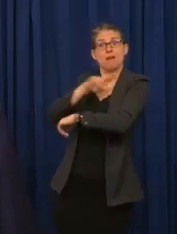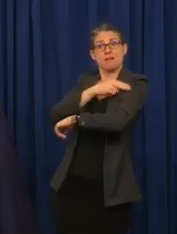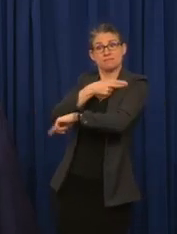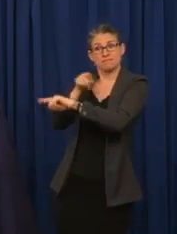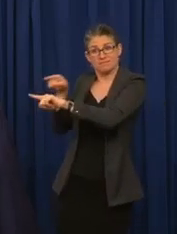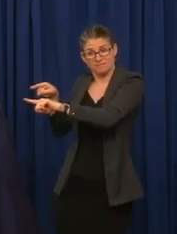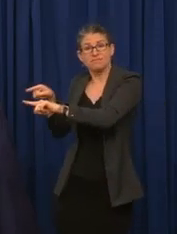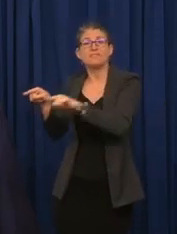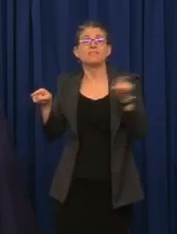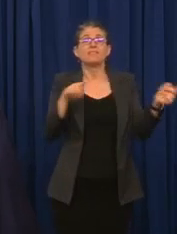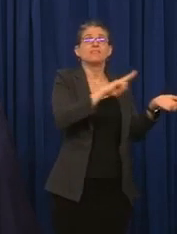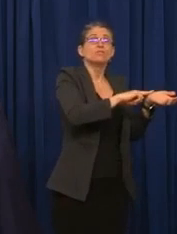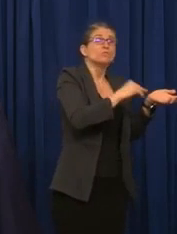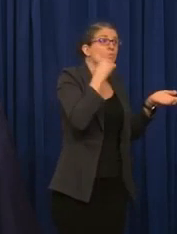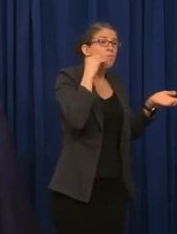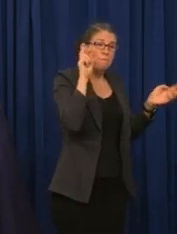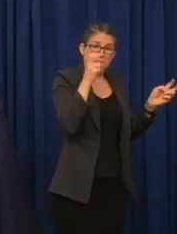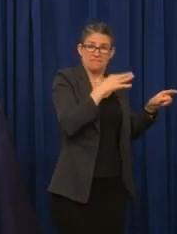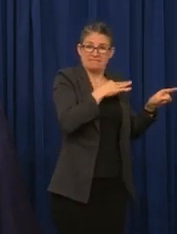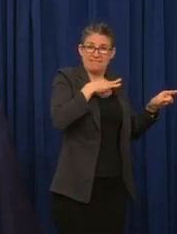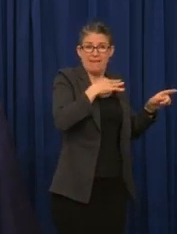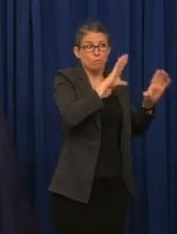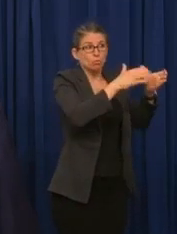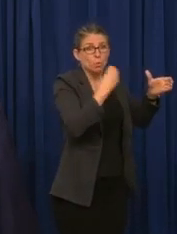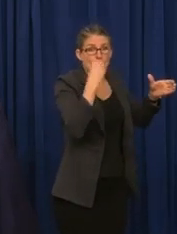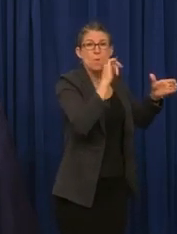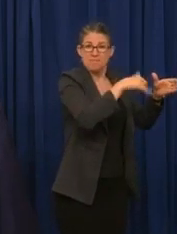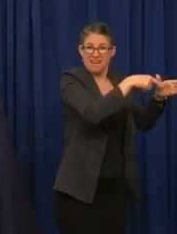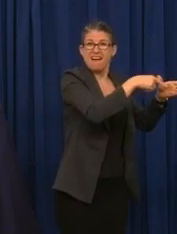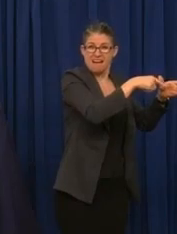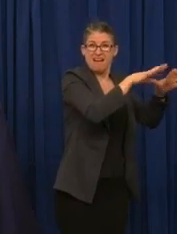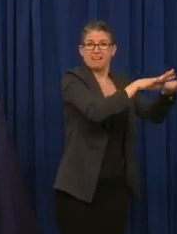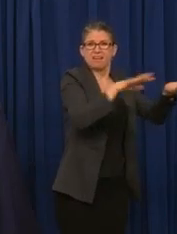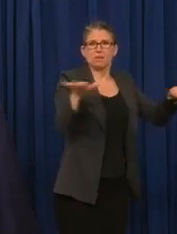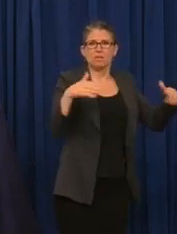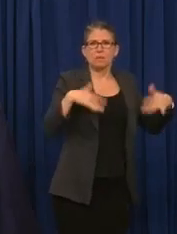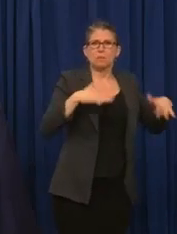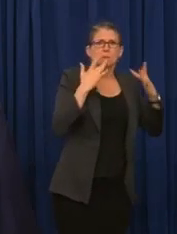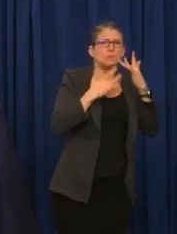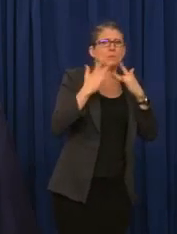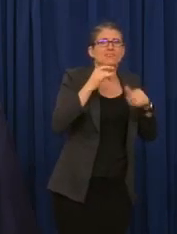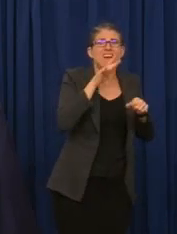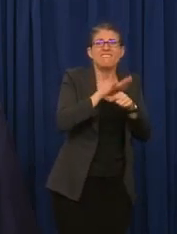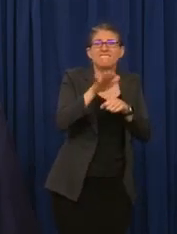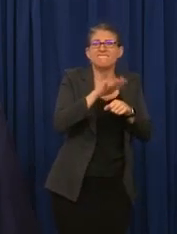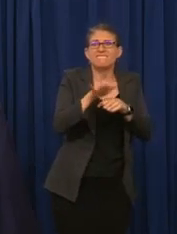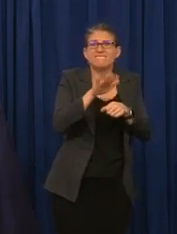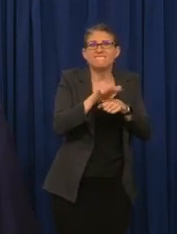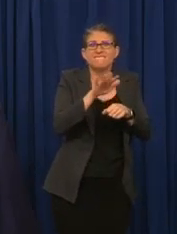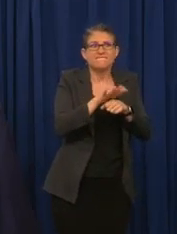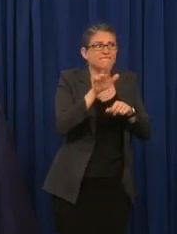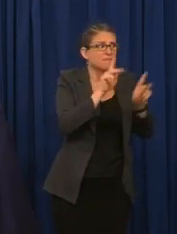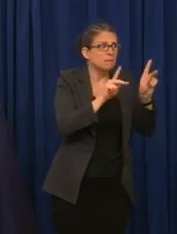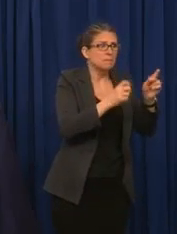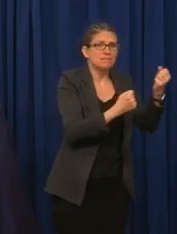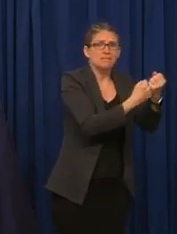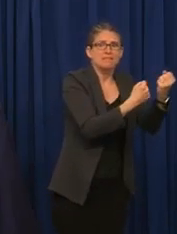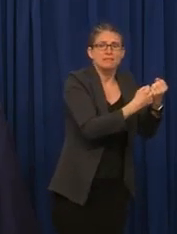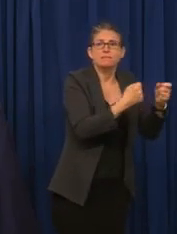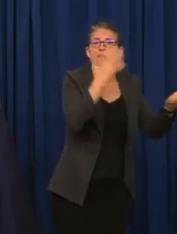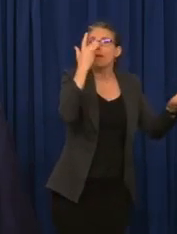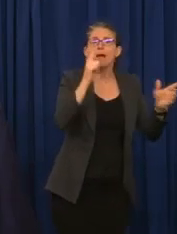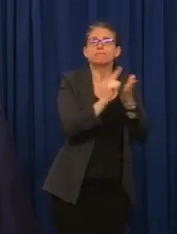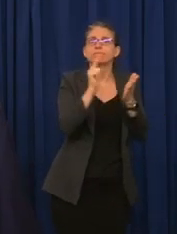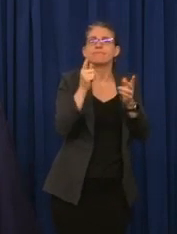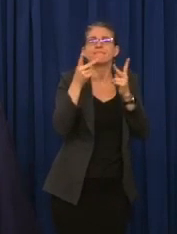In many instances, all visitation has been restricted. In some cases, even movement within the